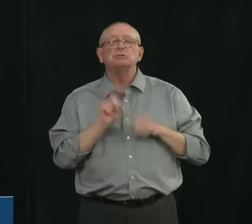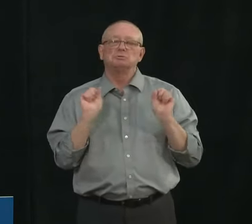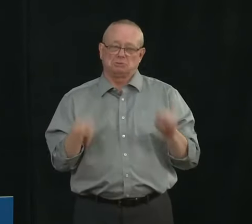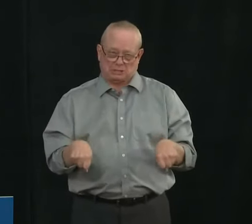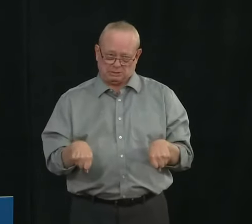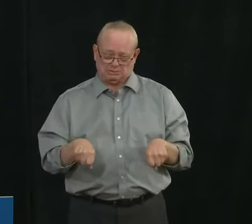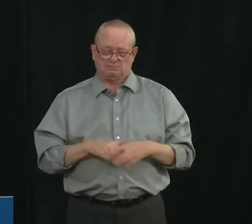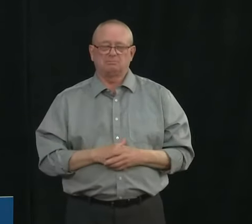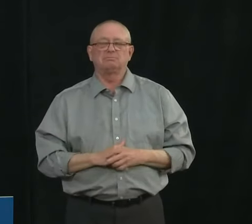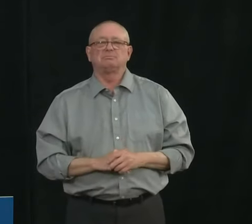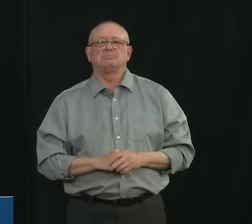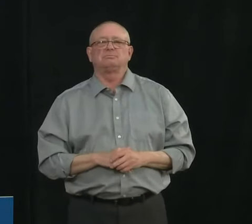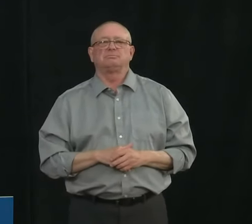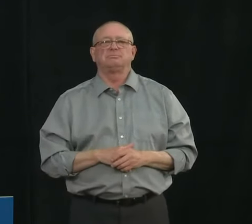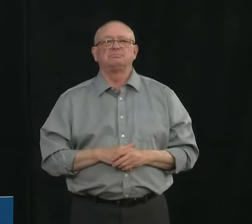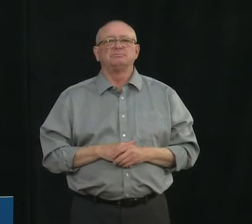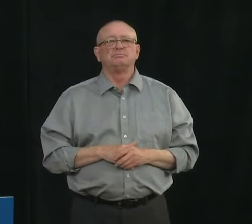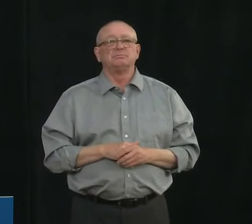posted online.